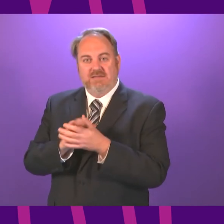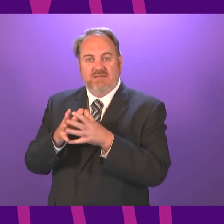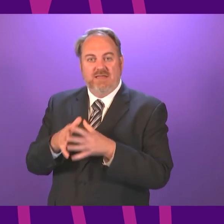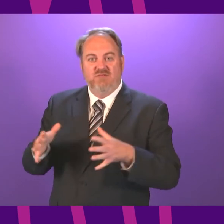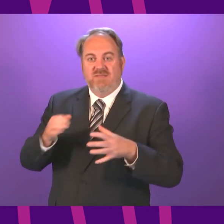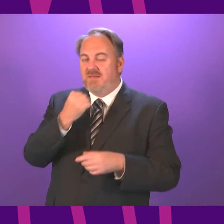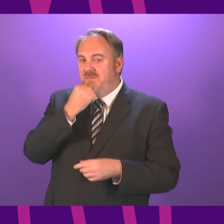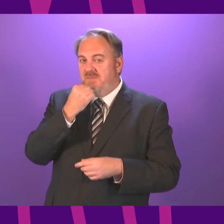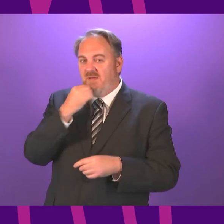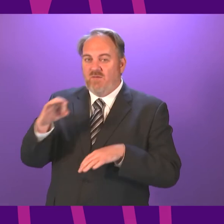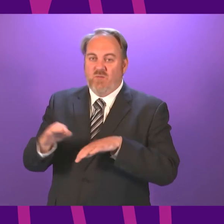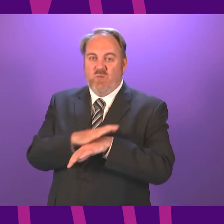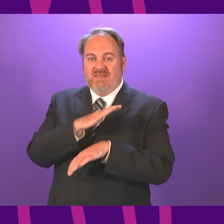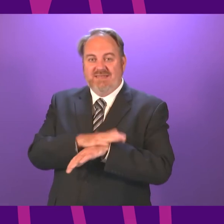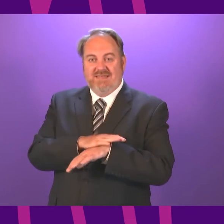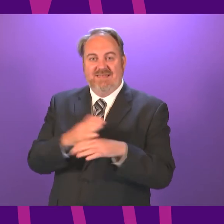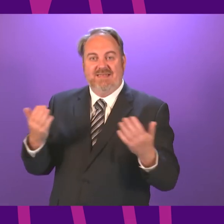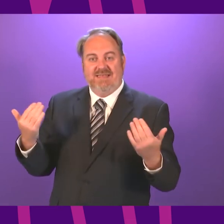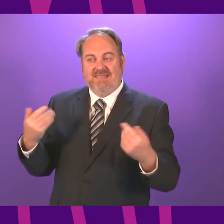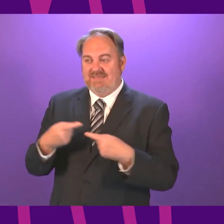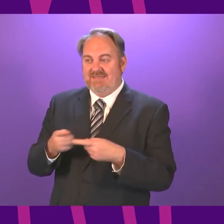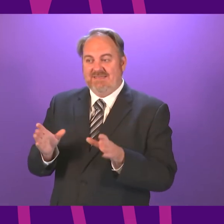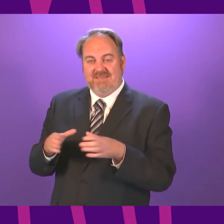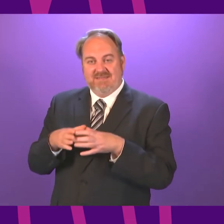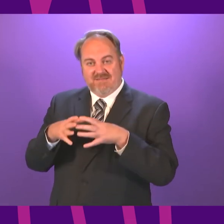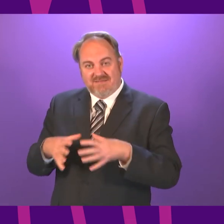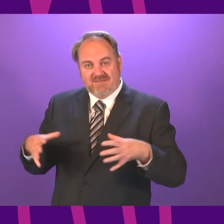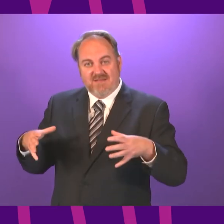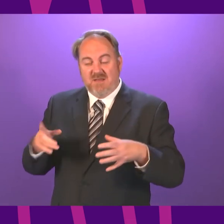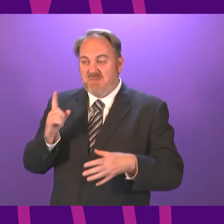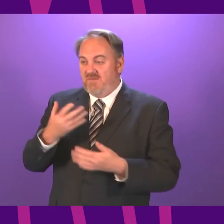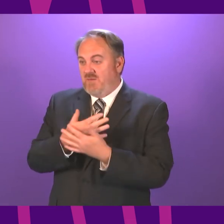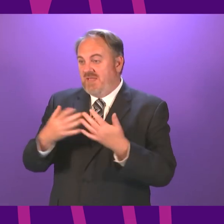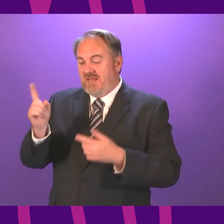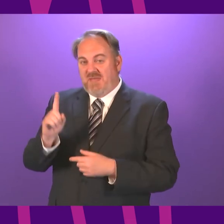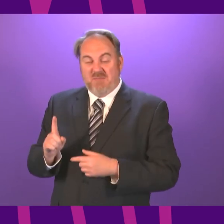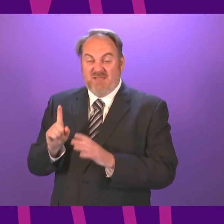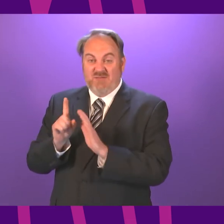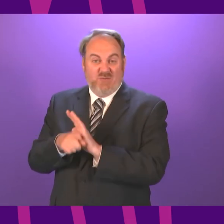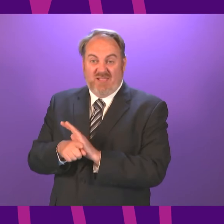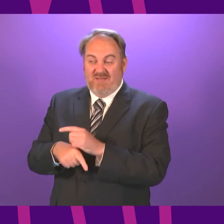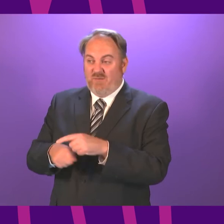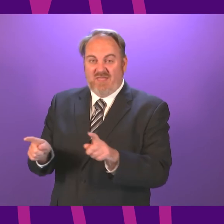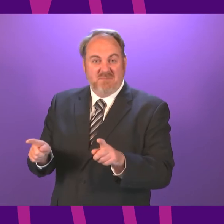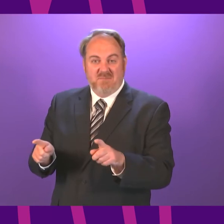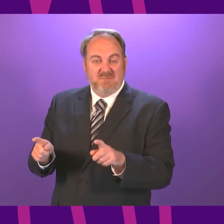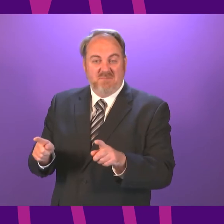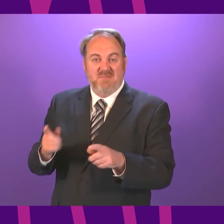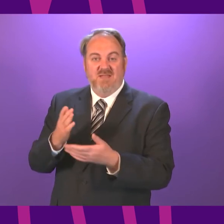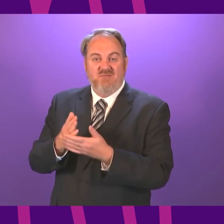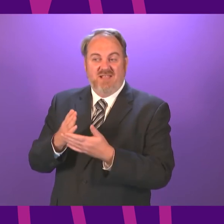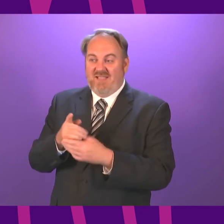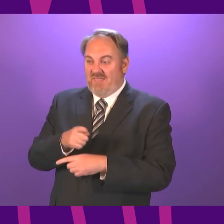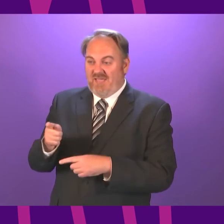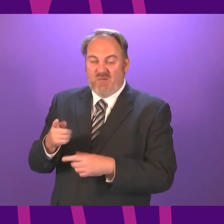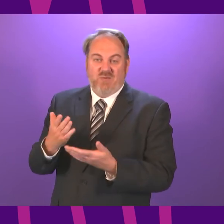and for too many. However, these changes come too late and they won't be in time for their own ceremony.